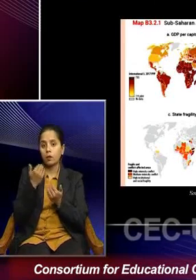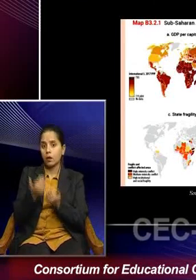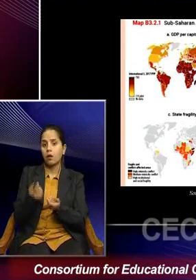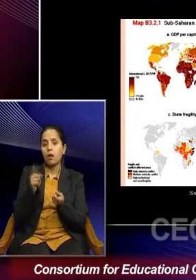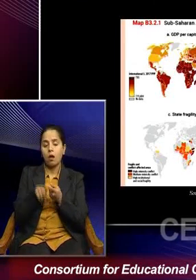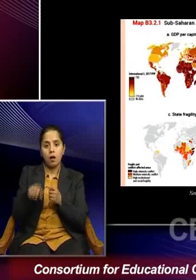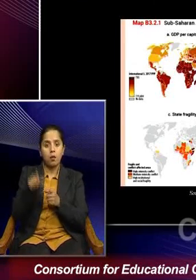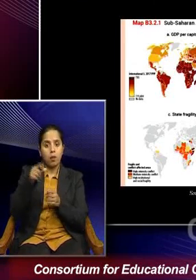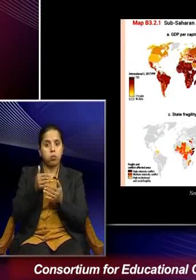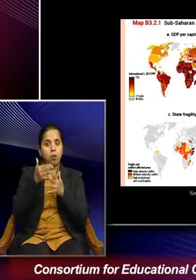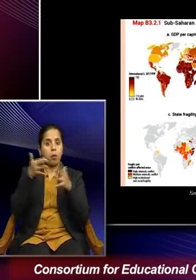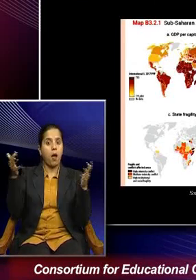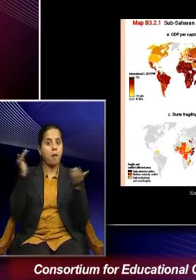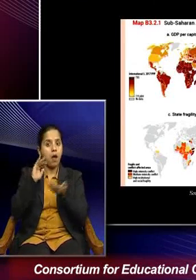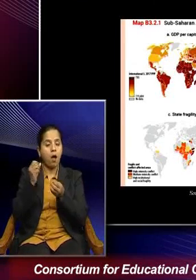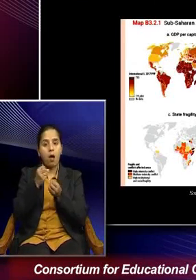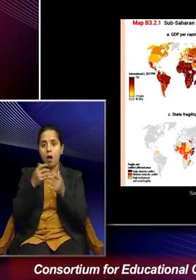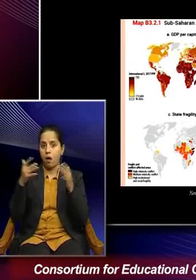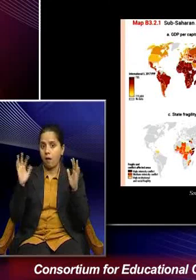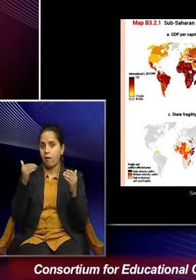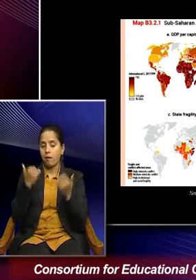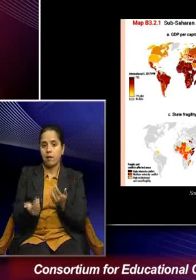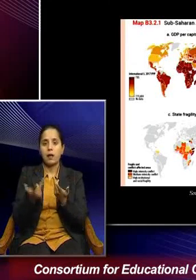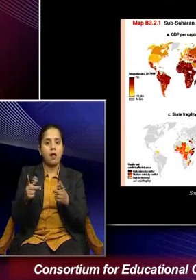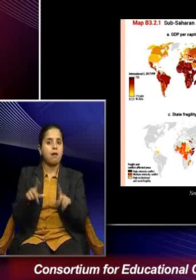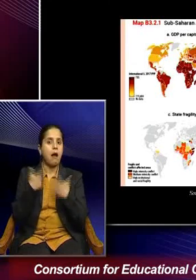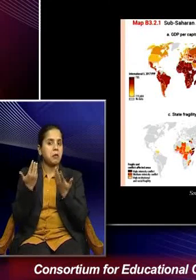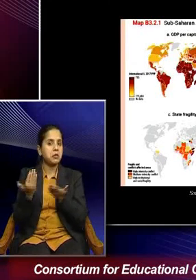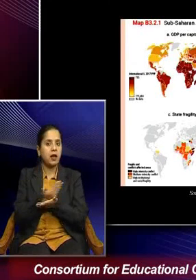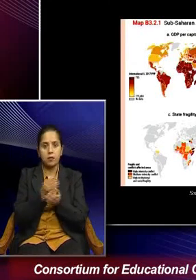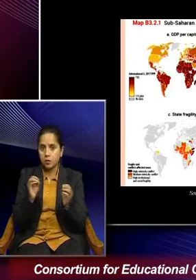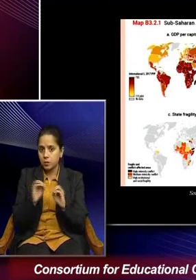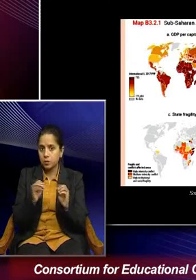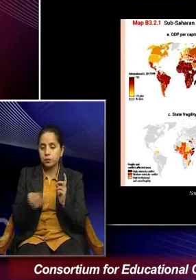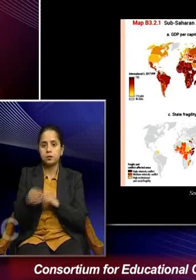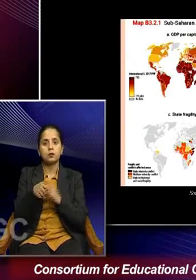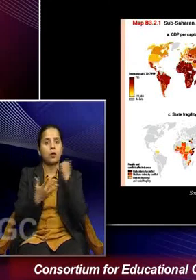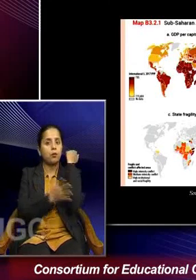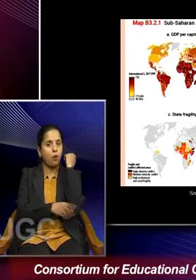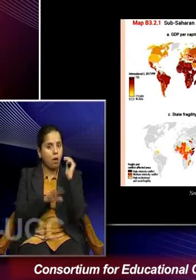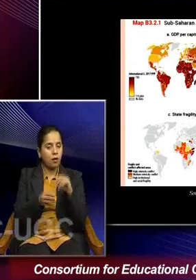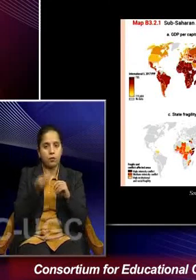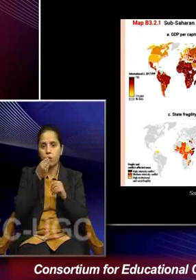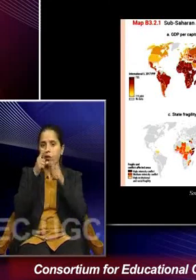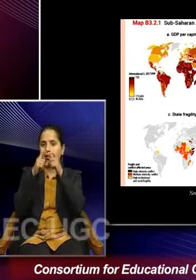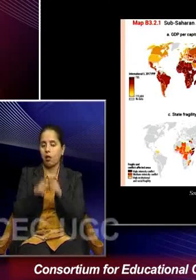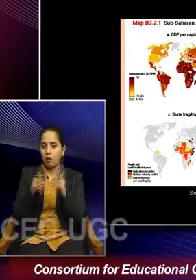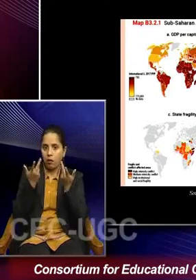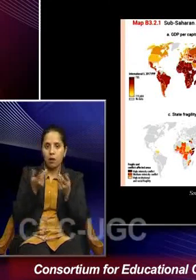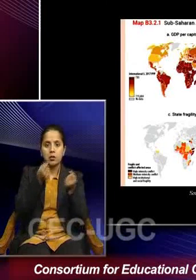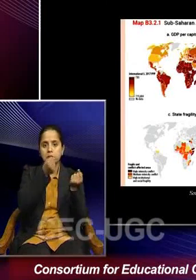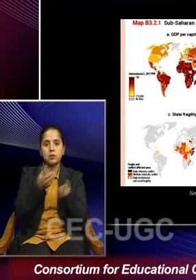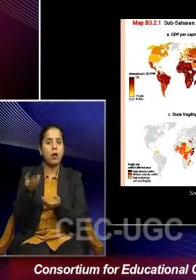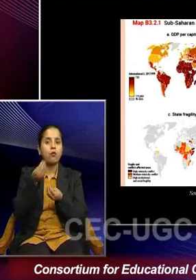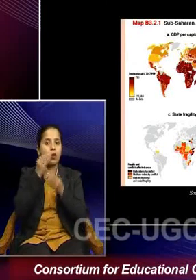population growth because of, you know, insecure life, there is rampant poverty, low food supply. So, what is